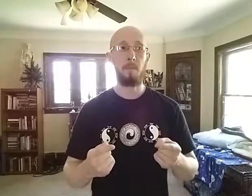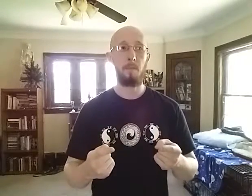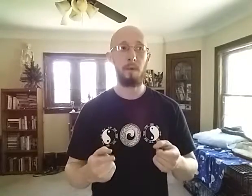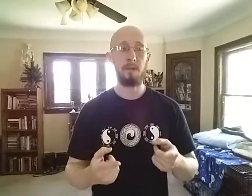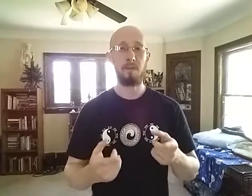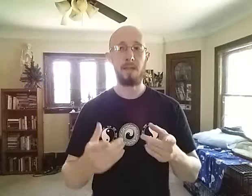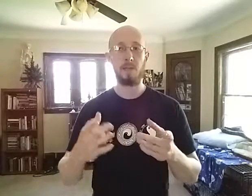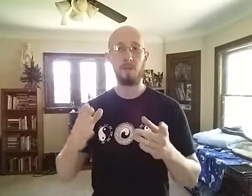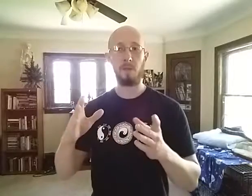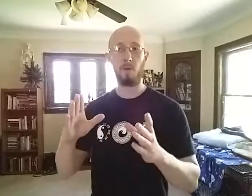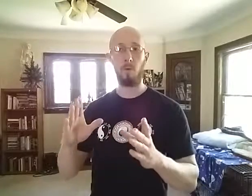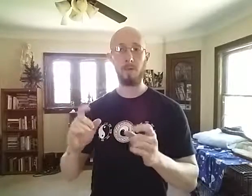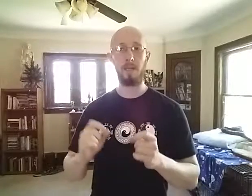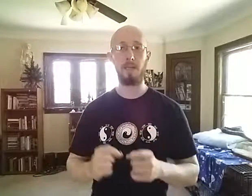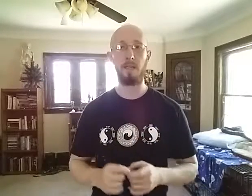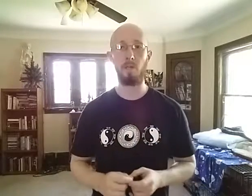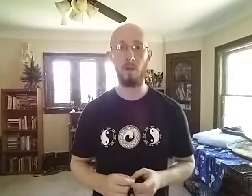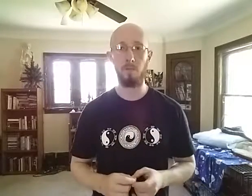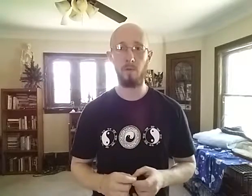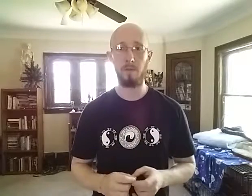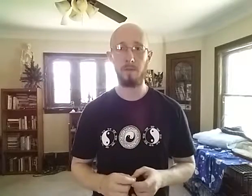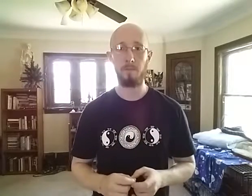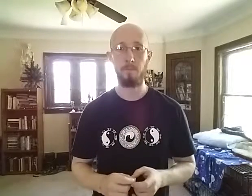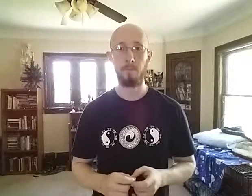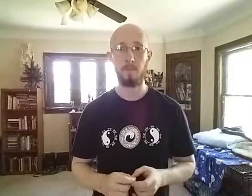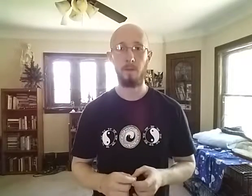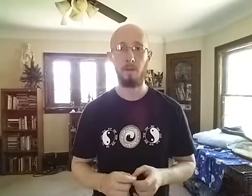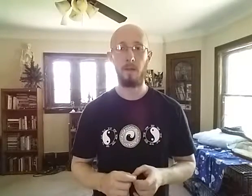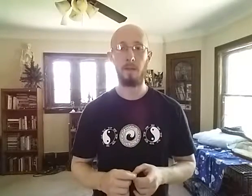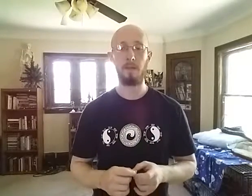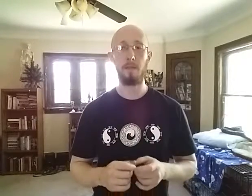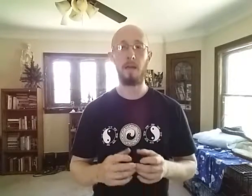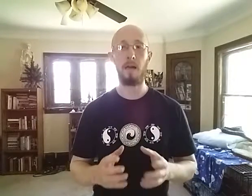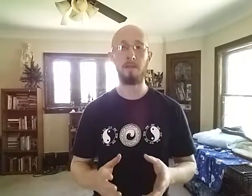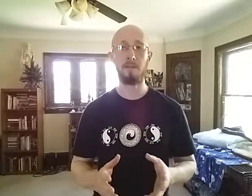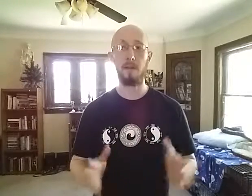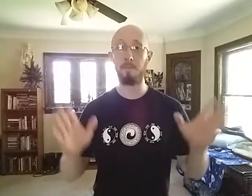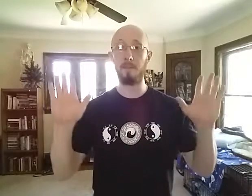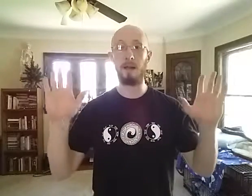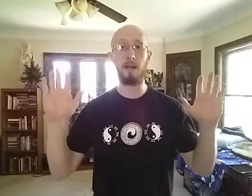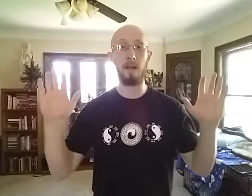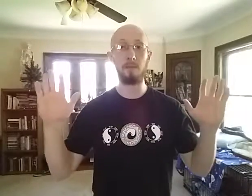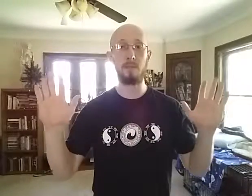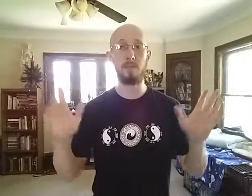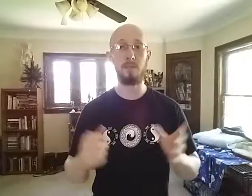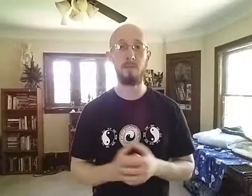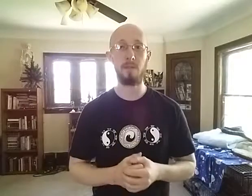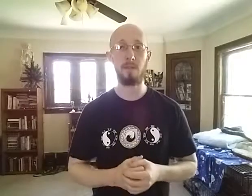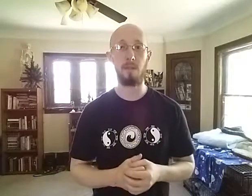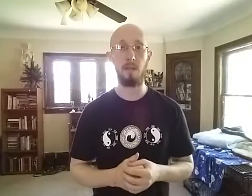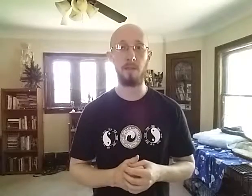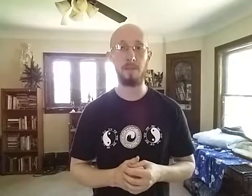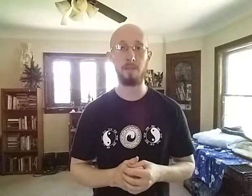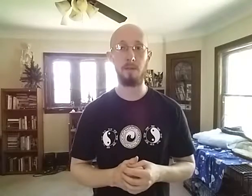But everything has to be coordinated in one movement. And a lot of the times, and I was guilty of this a lot myself,